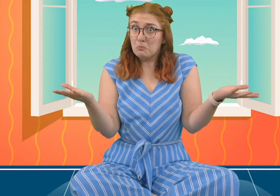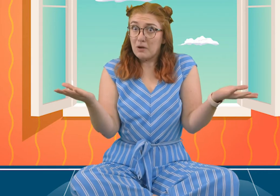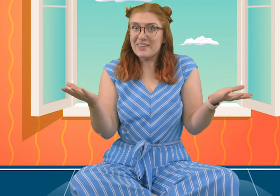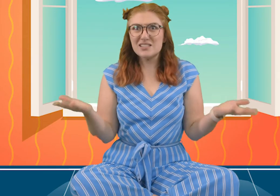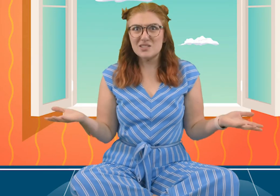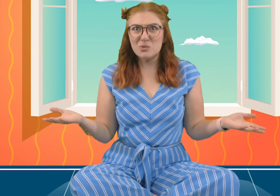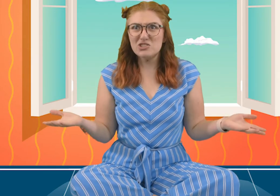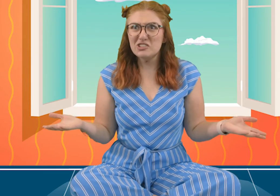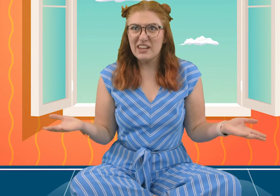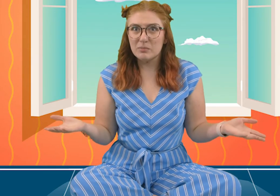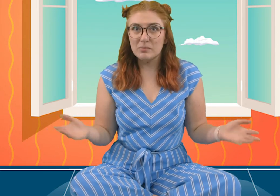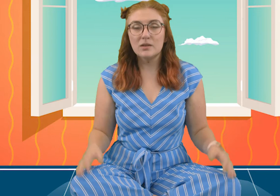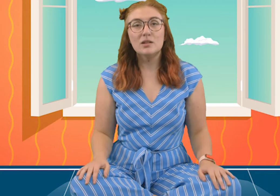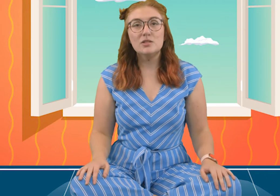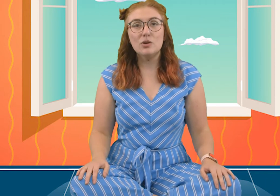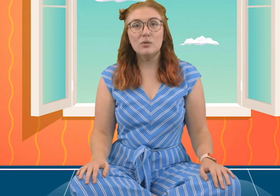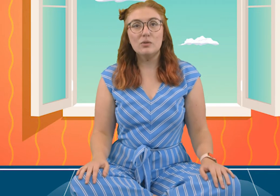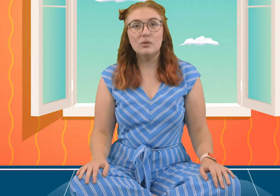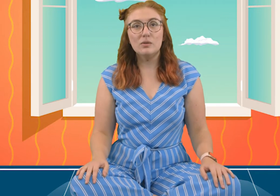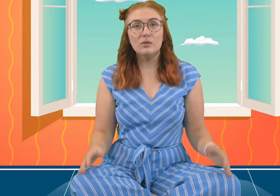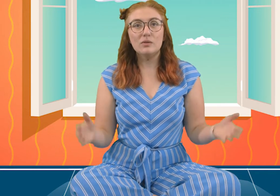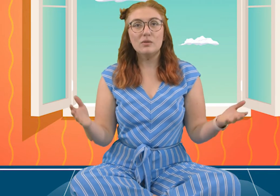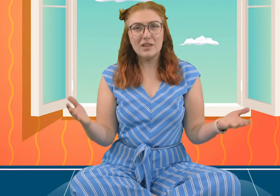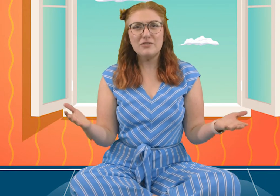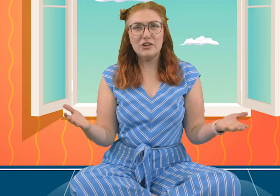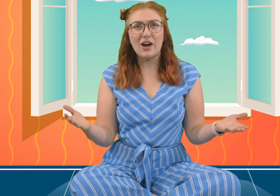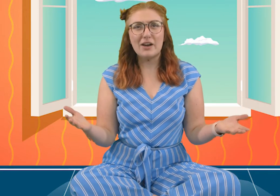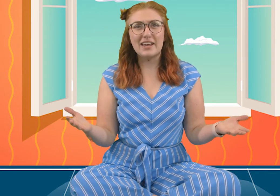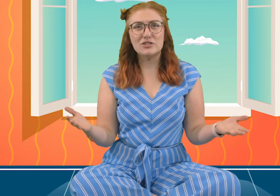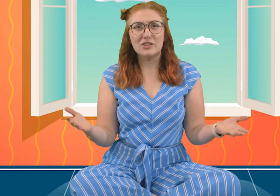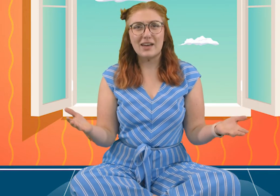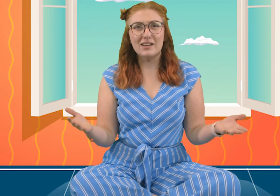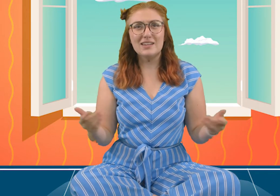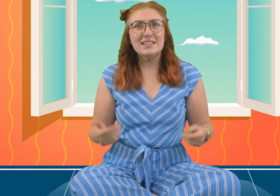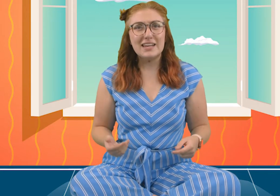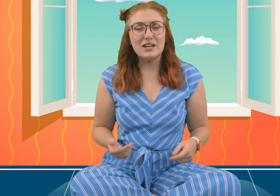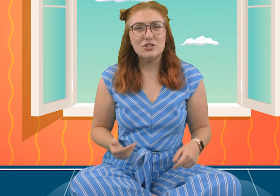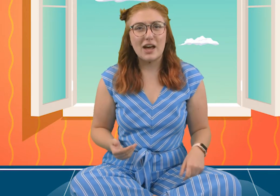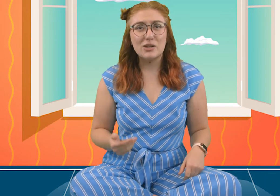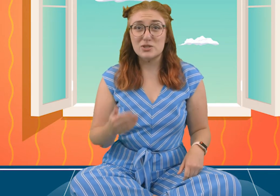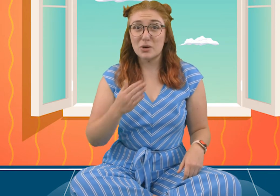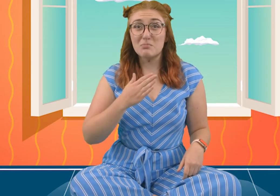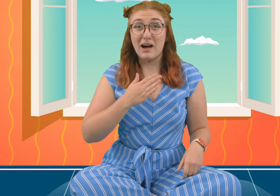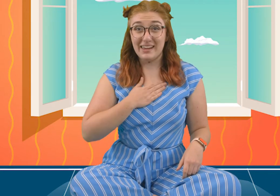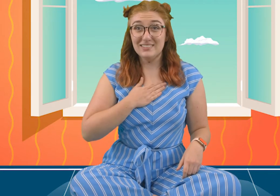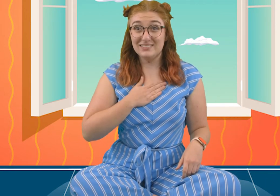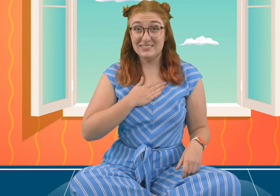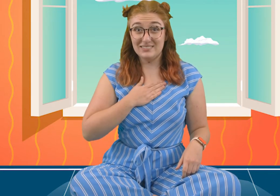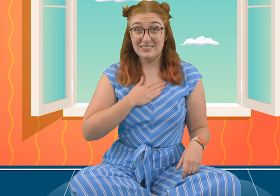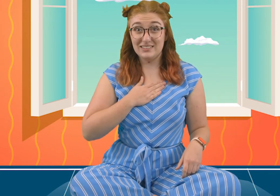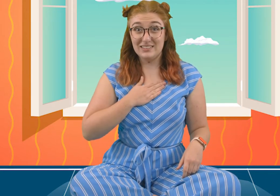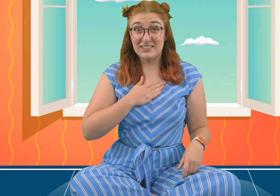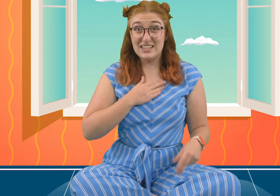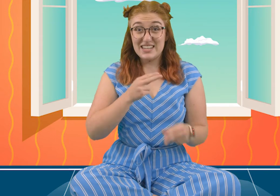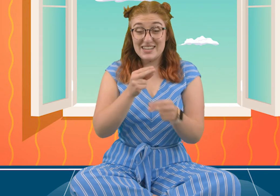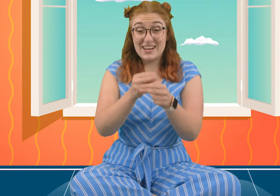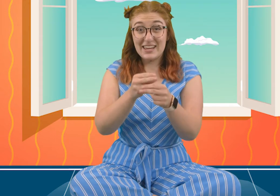And that's, what's your name? So, let's figure out how to answer that. To answer that, you would start with my name